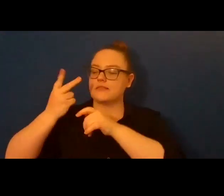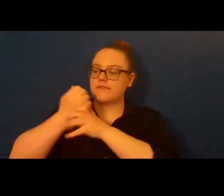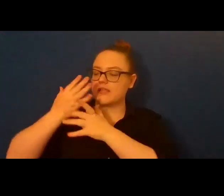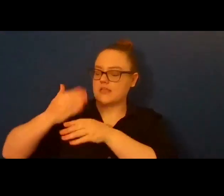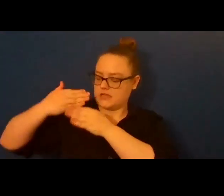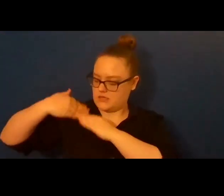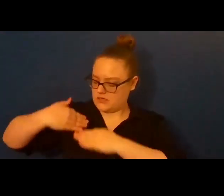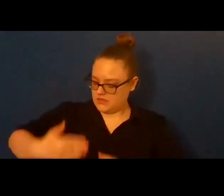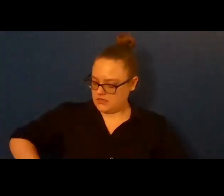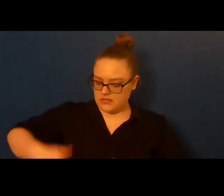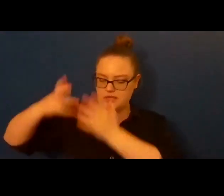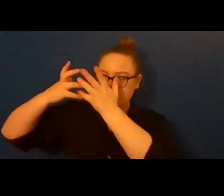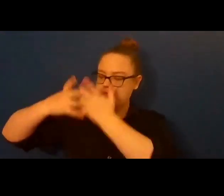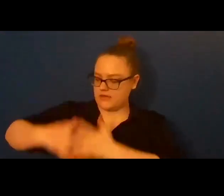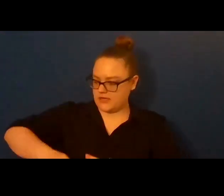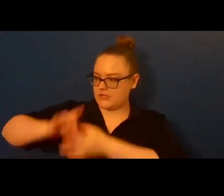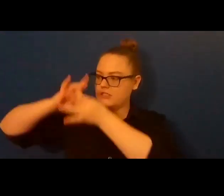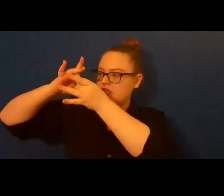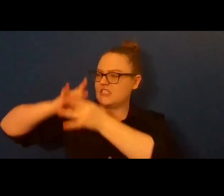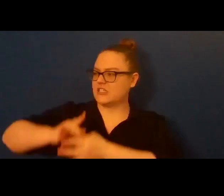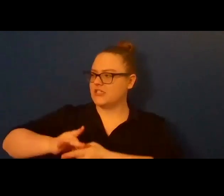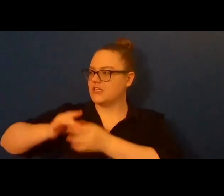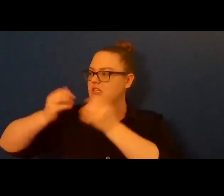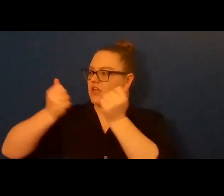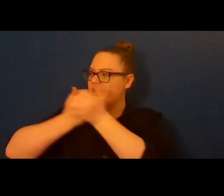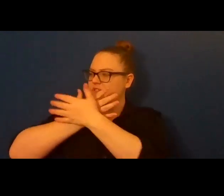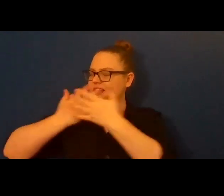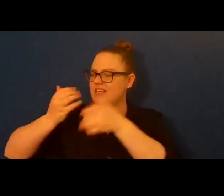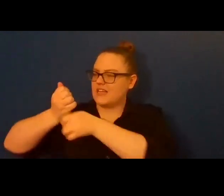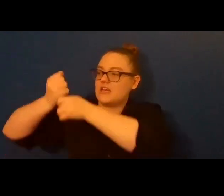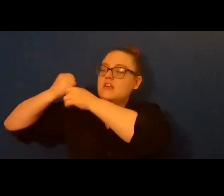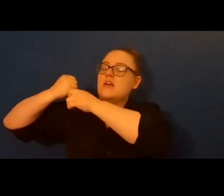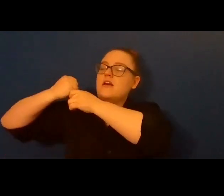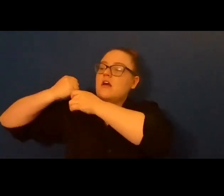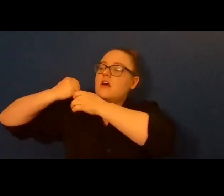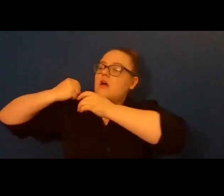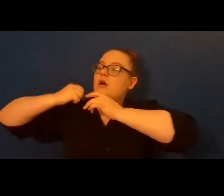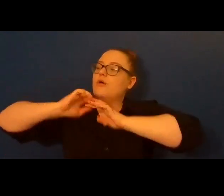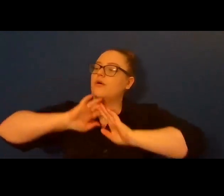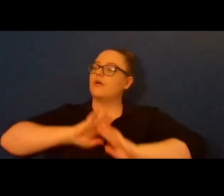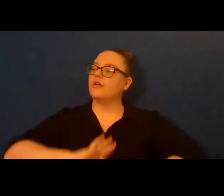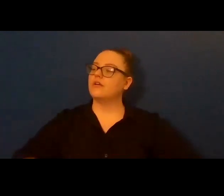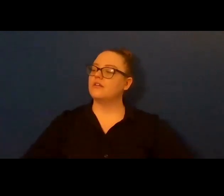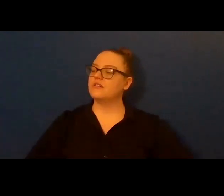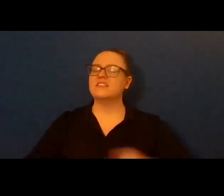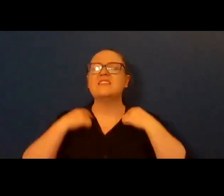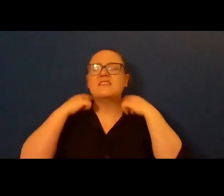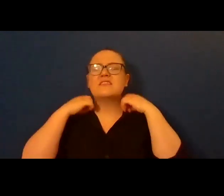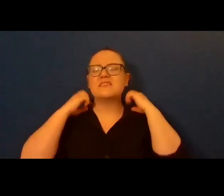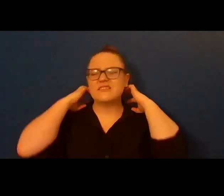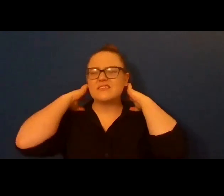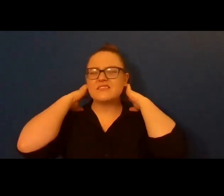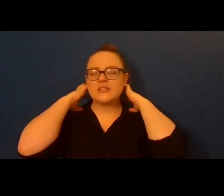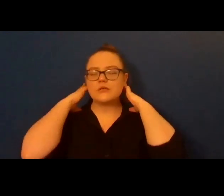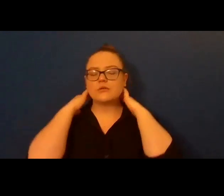me. I don't know how else to say this. Sighs. The knots in my neck untie. Brambles in my back